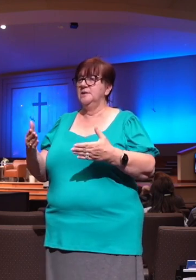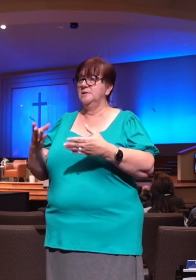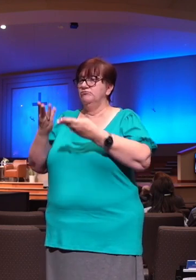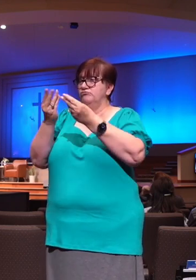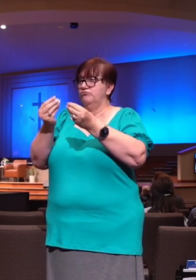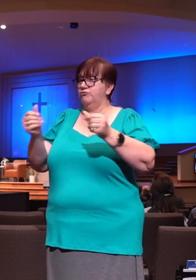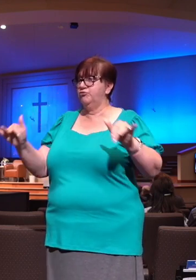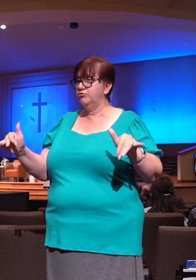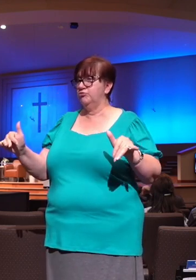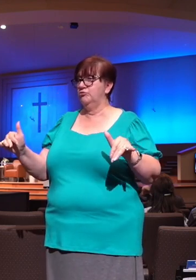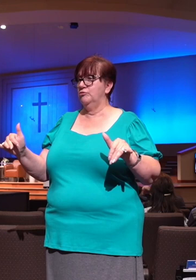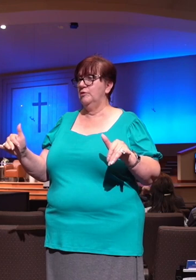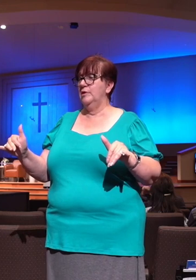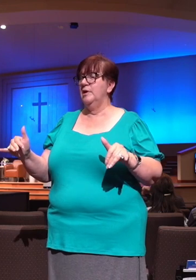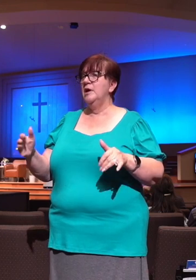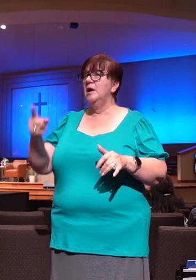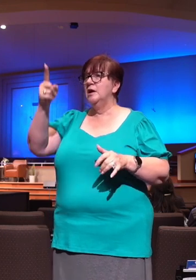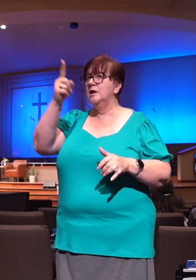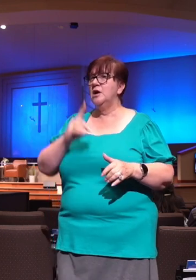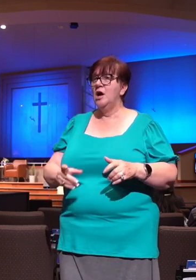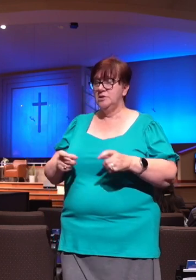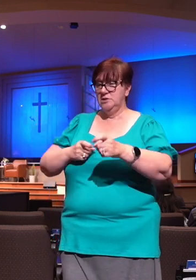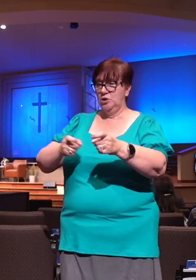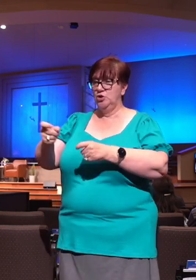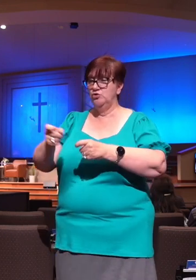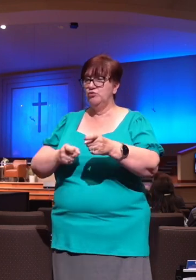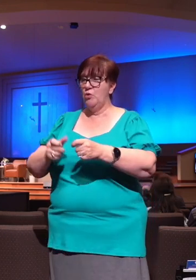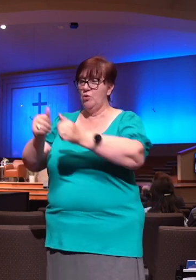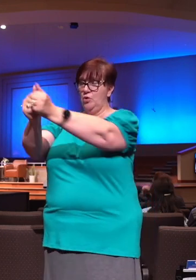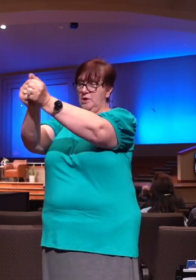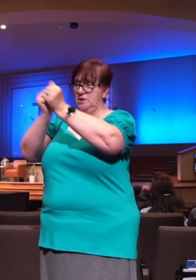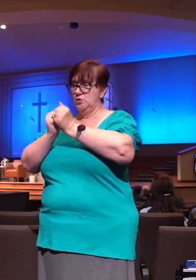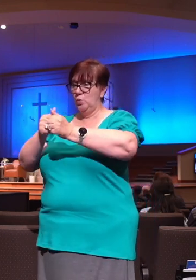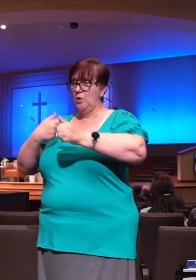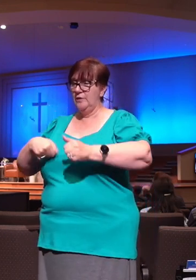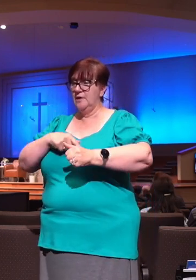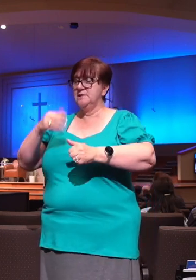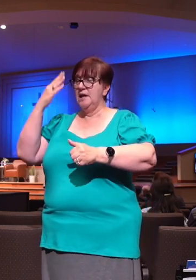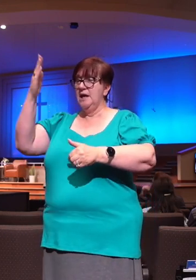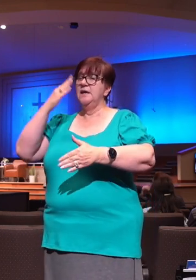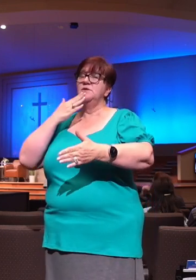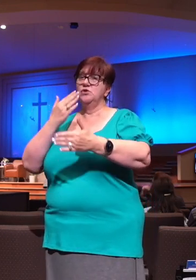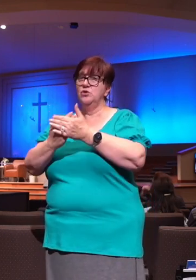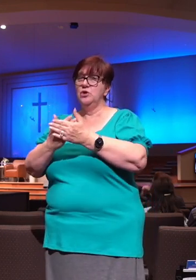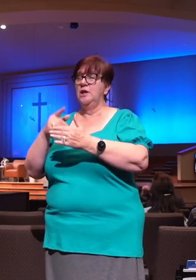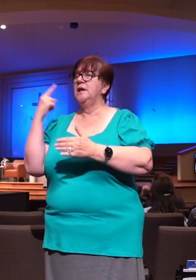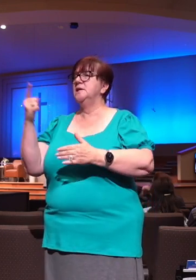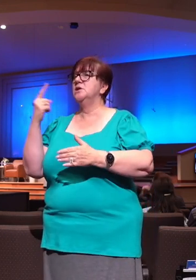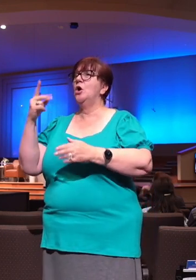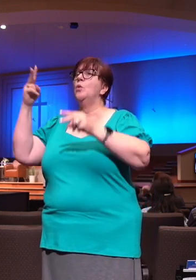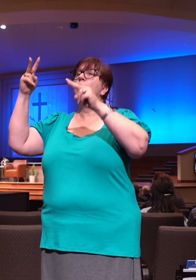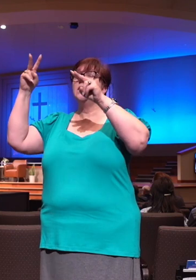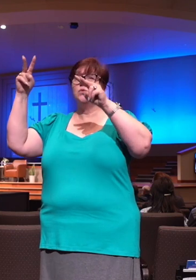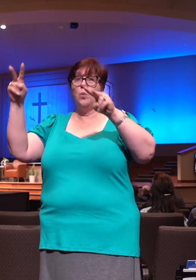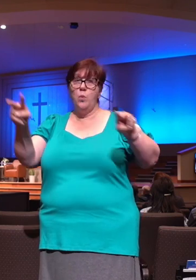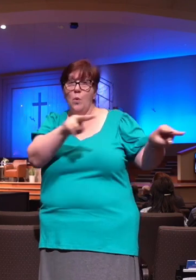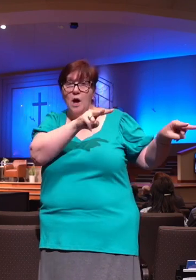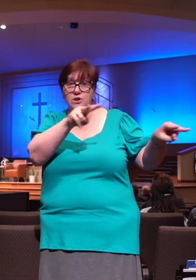control. He is with us. He is good. I will not despair. He's always watching. These are promises that are always true.